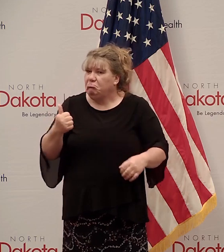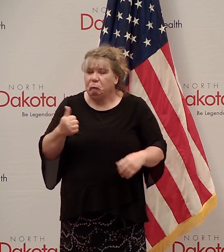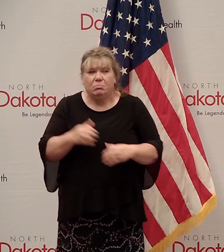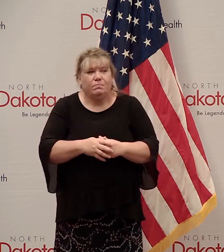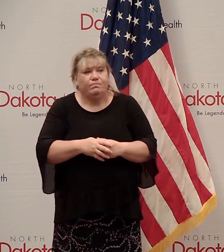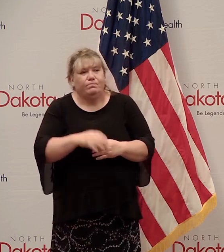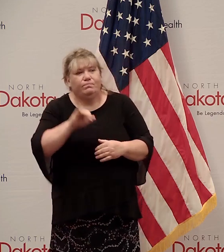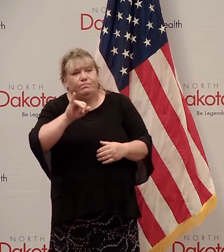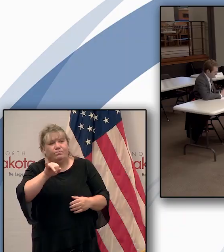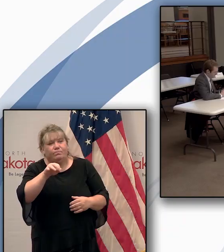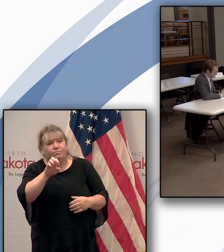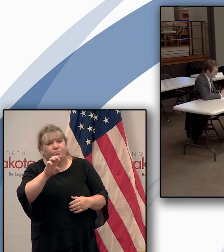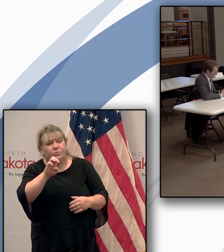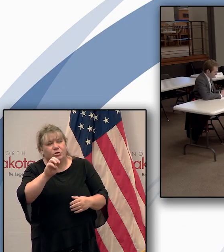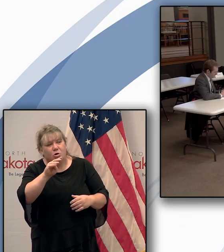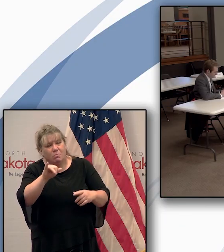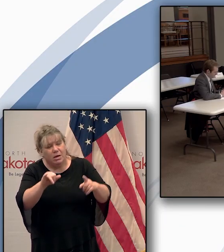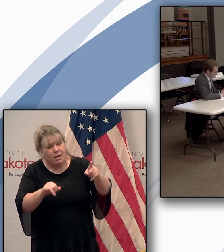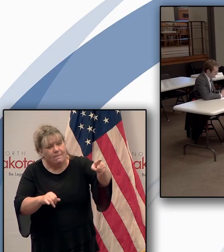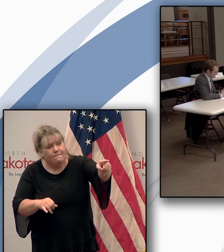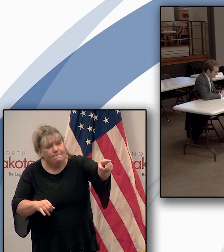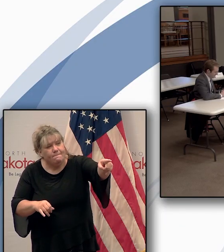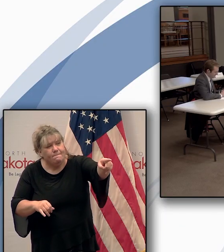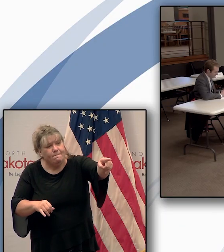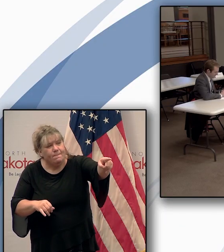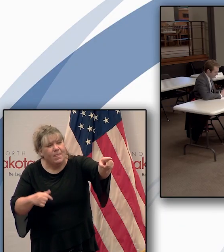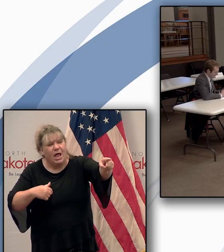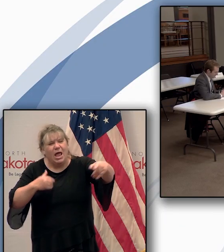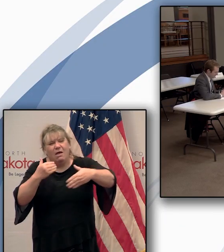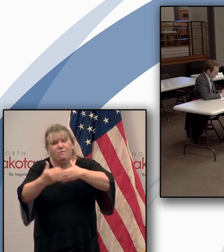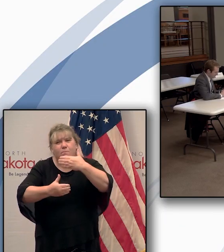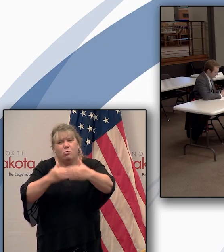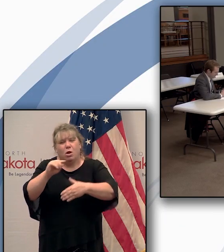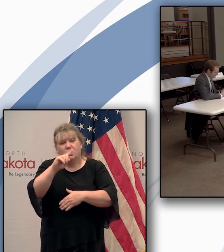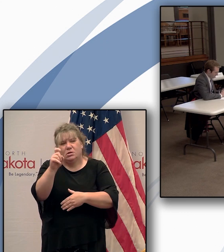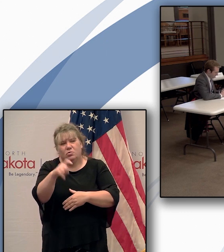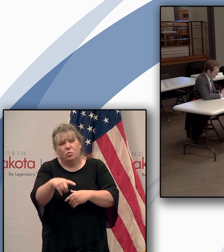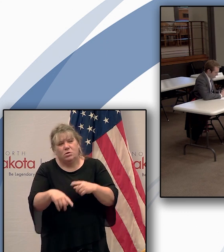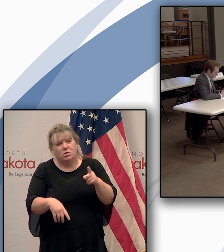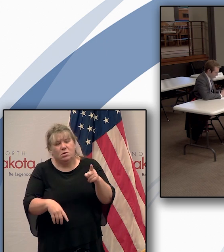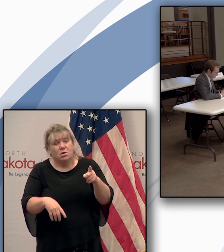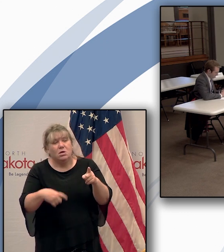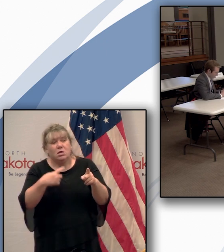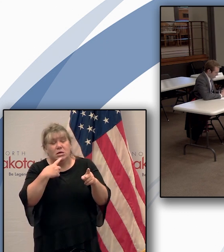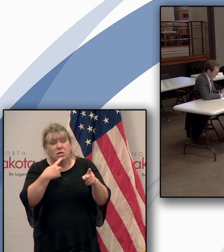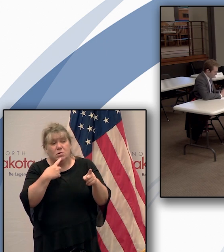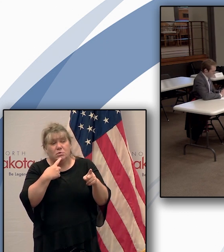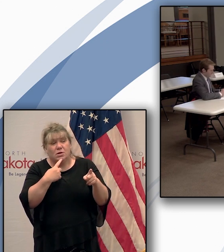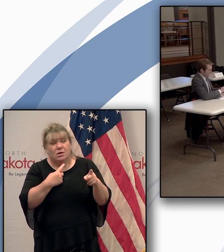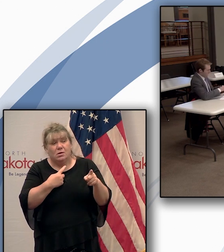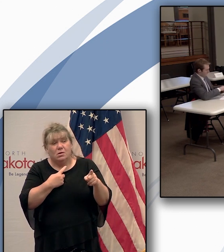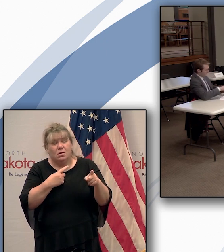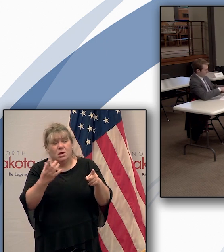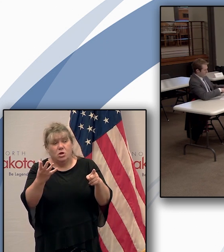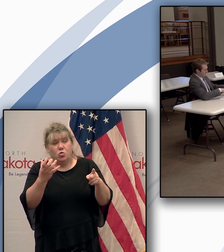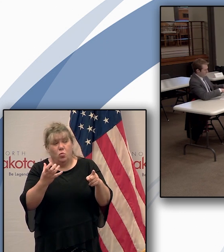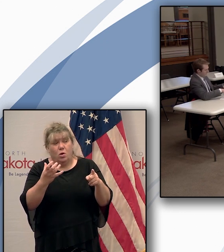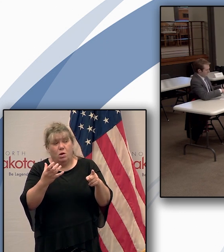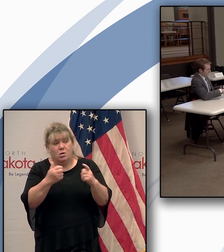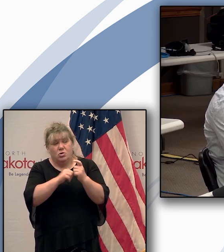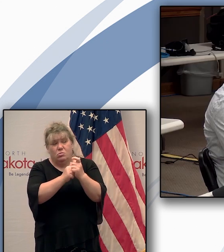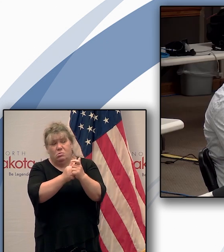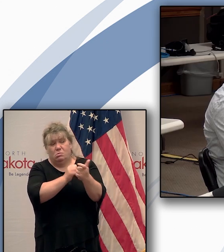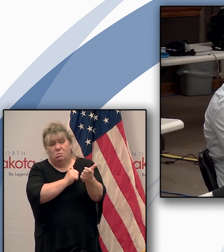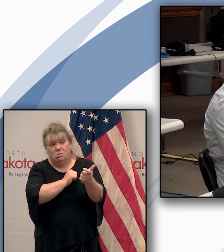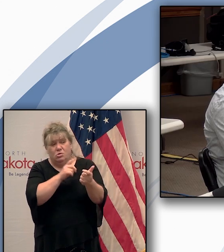Jeremy and then Dave is a quick one. I just have a process question, I guess. You said that you'd like to stay away from